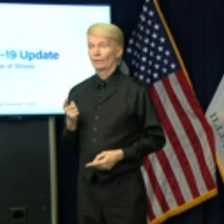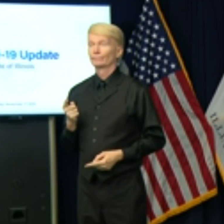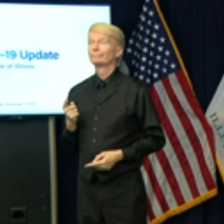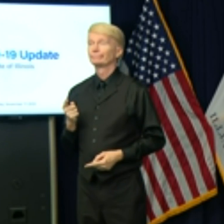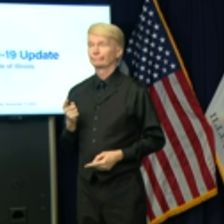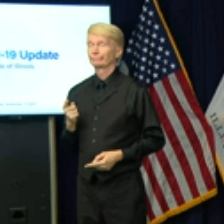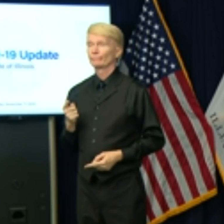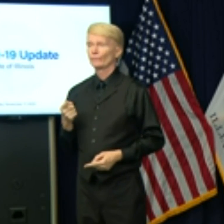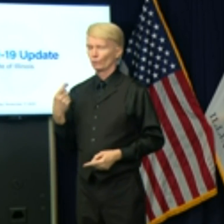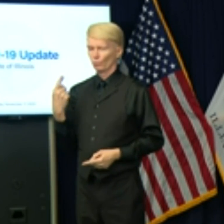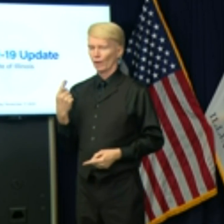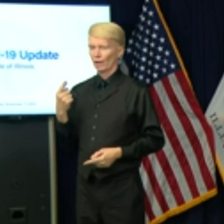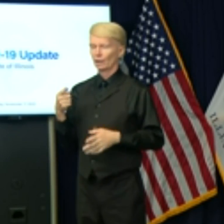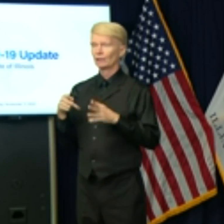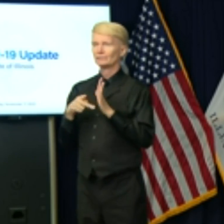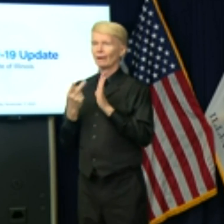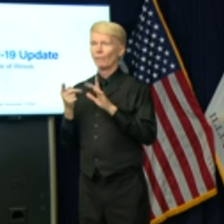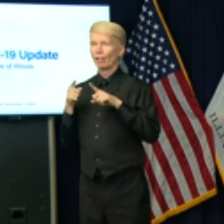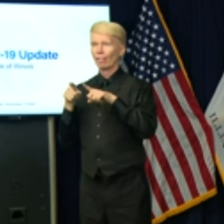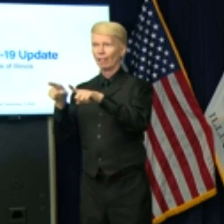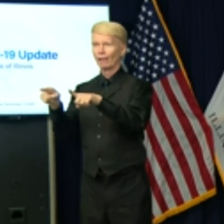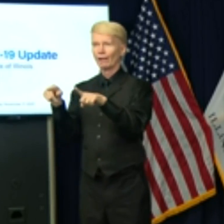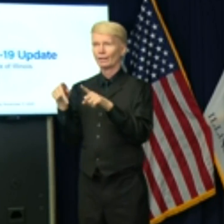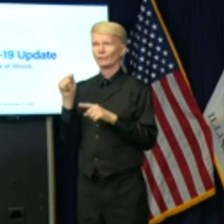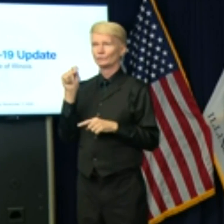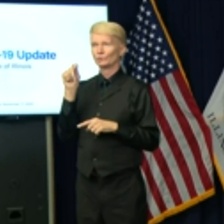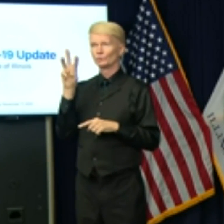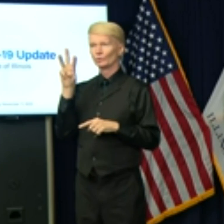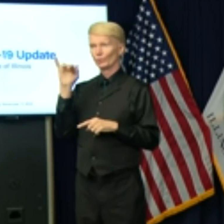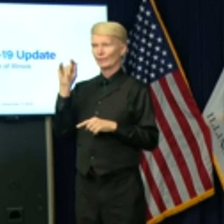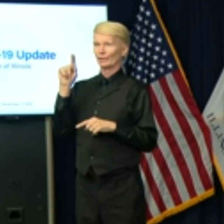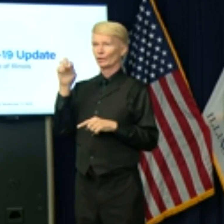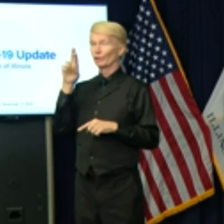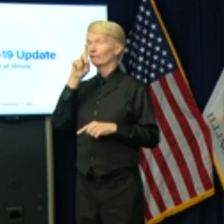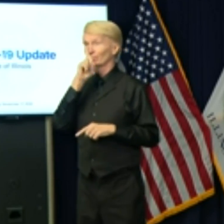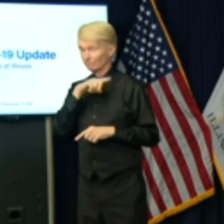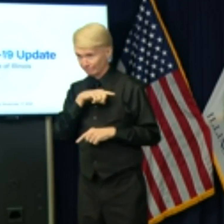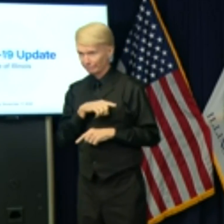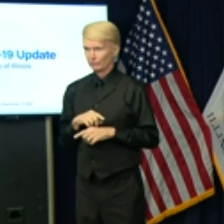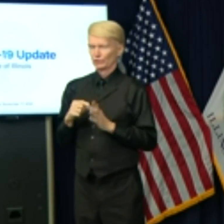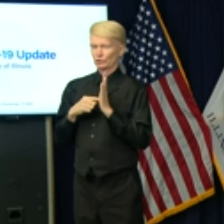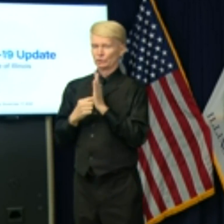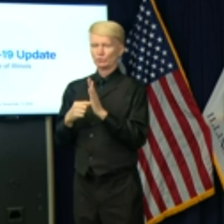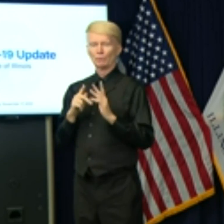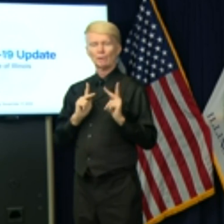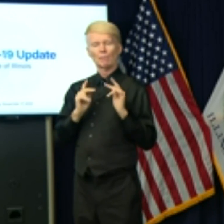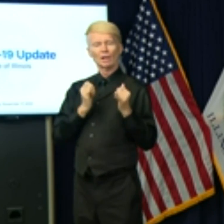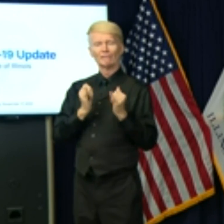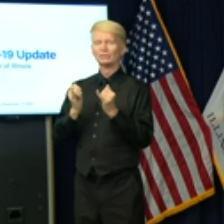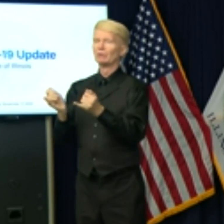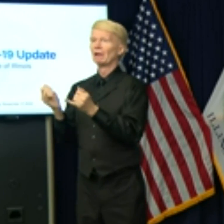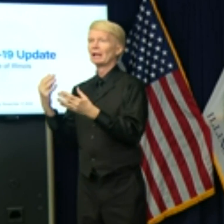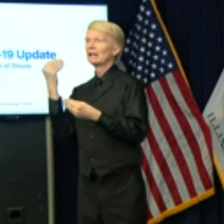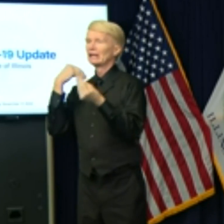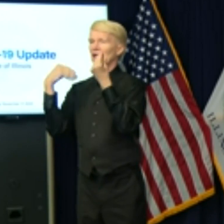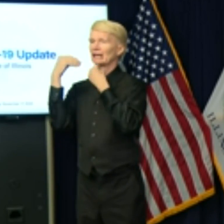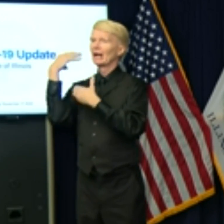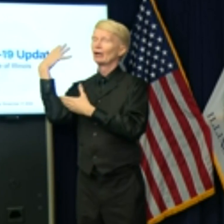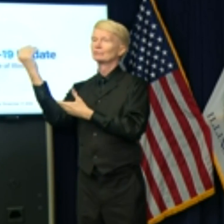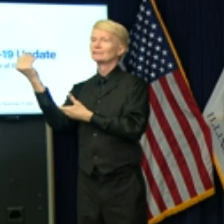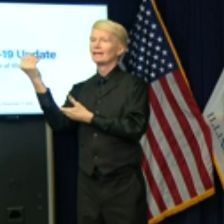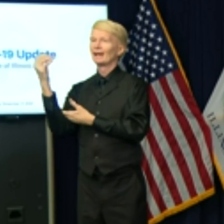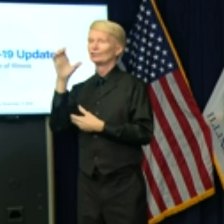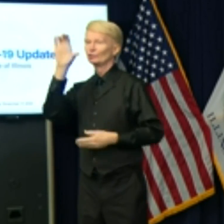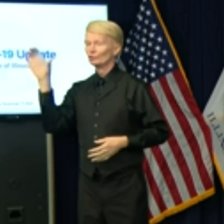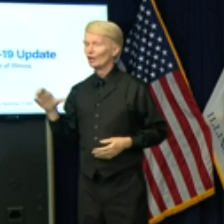parody Twitter account posted a picture of a group of individuals eating outside a Chicago restaurant, supposedly breaking the